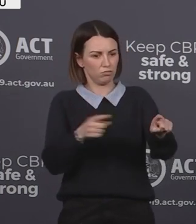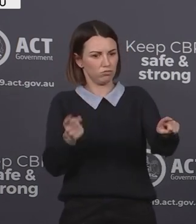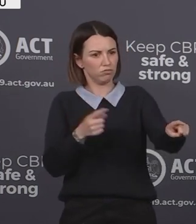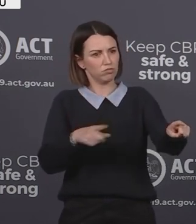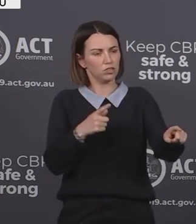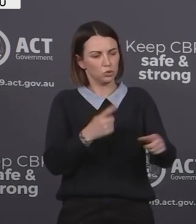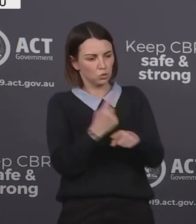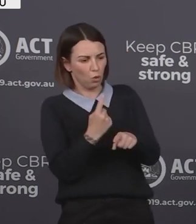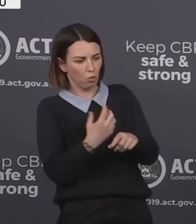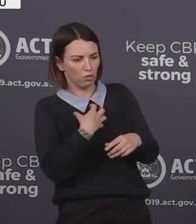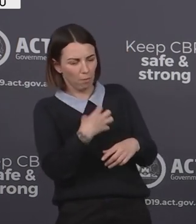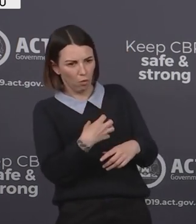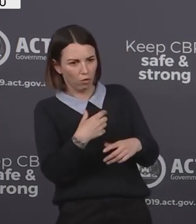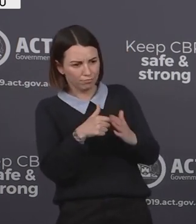orders.